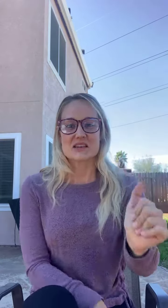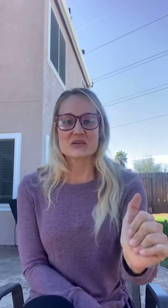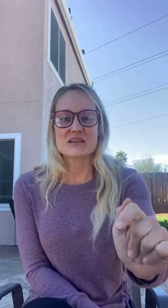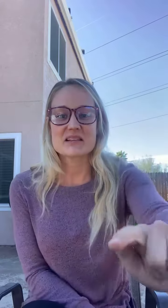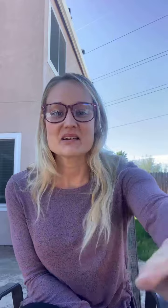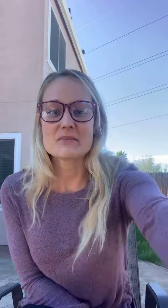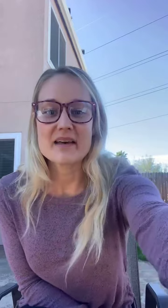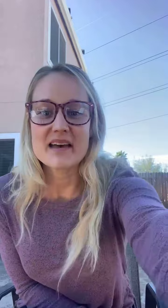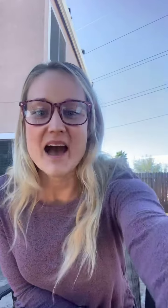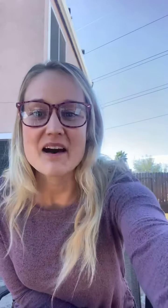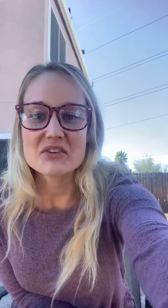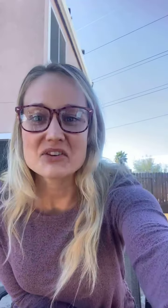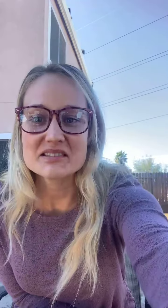you in a little bit. Have a good day.